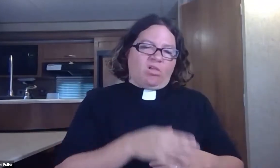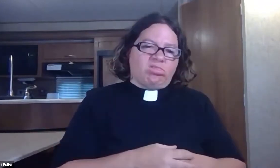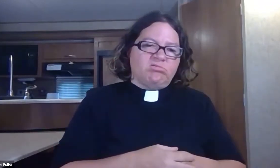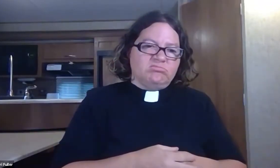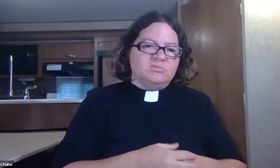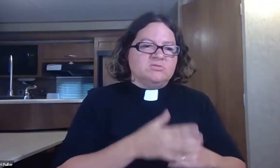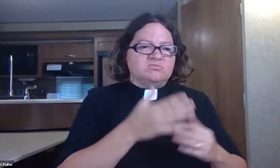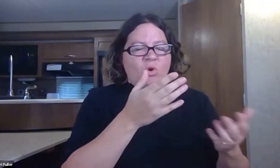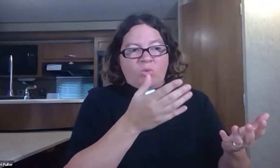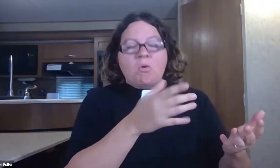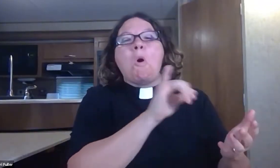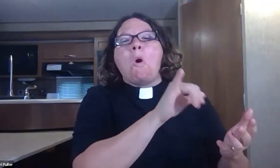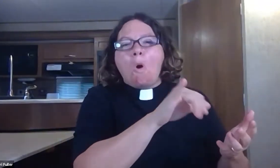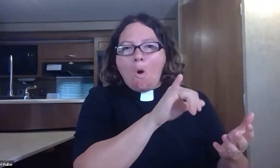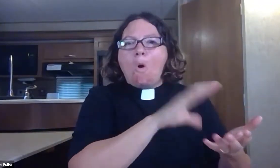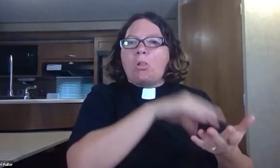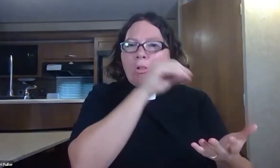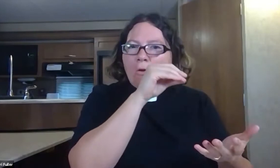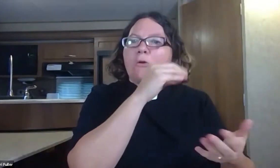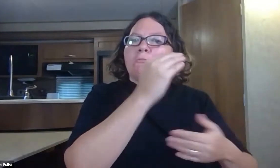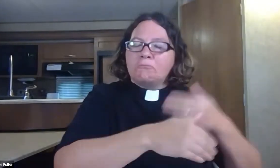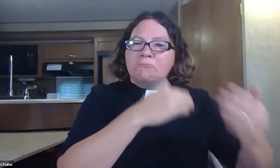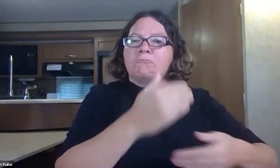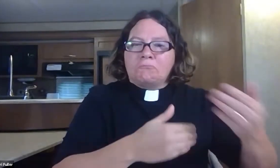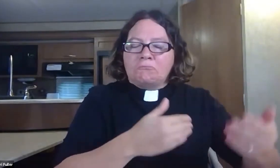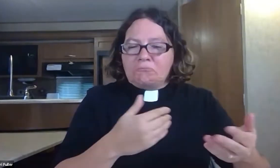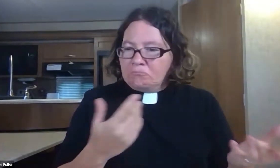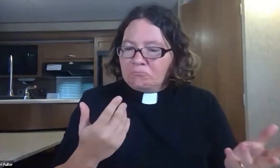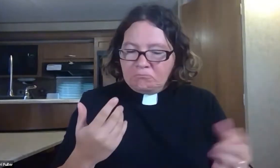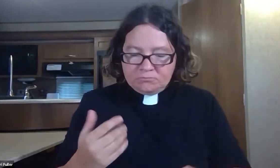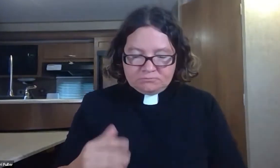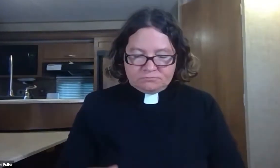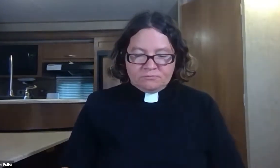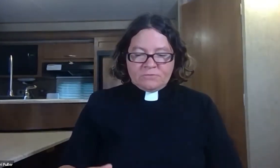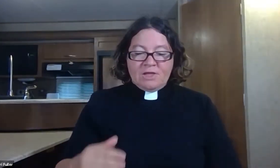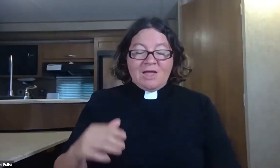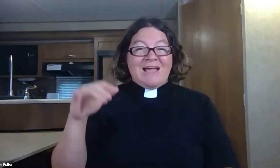they'll become sick and not feel well and slowly but surely our kids learn